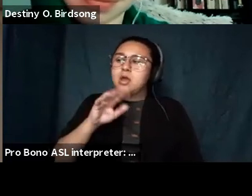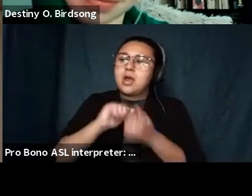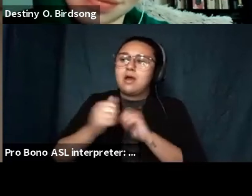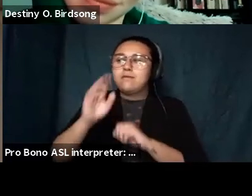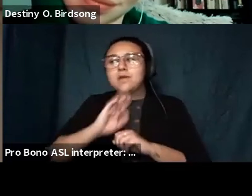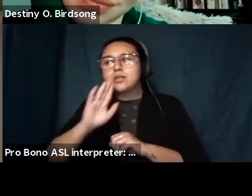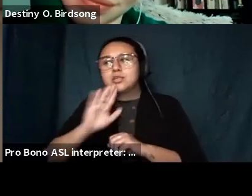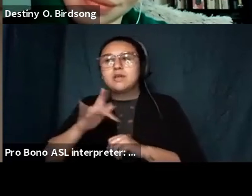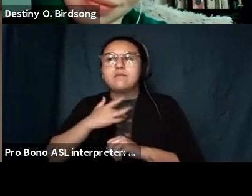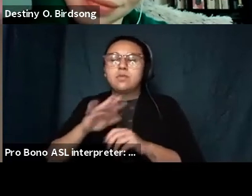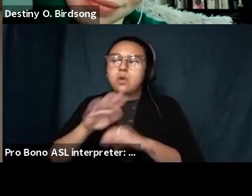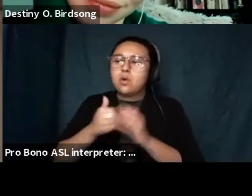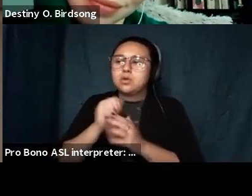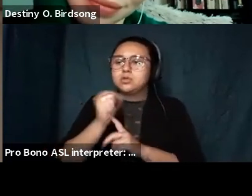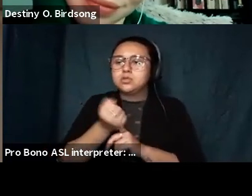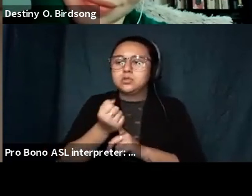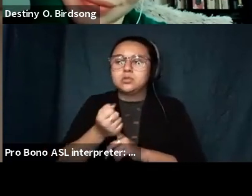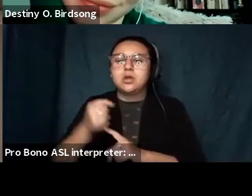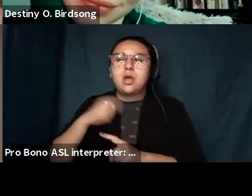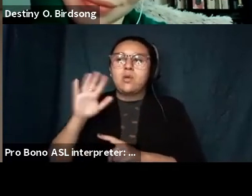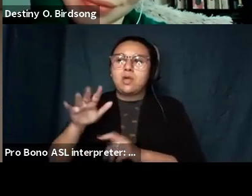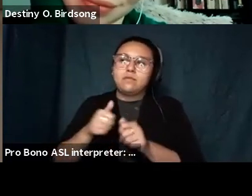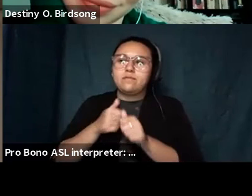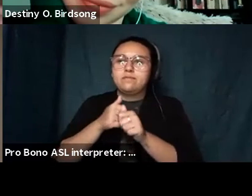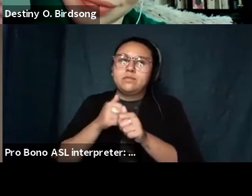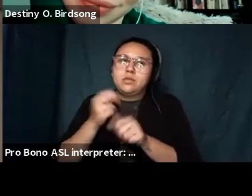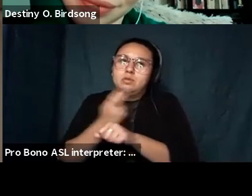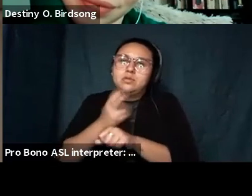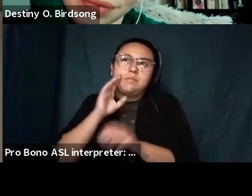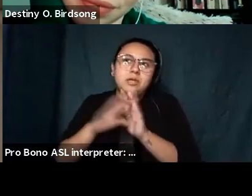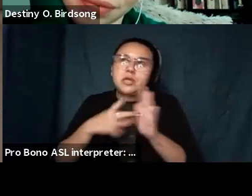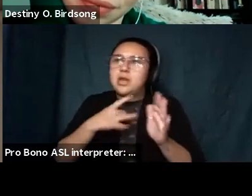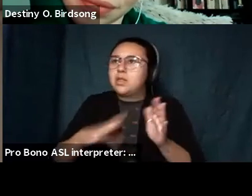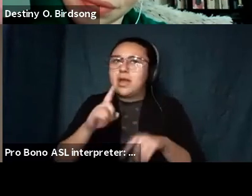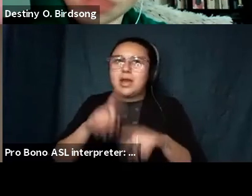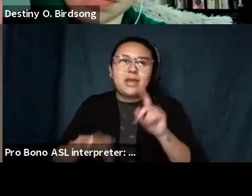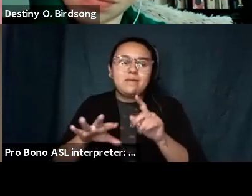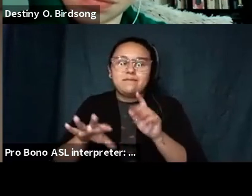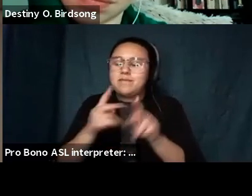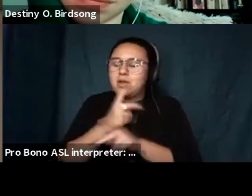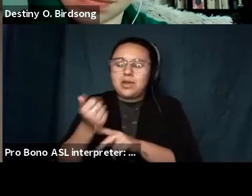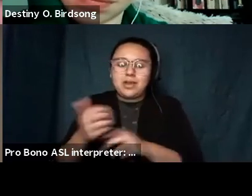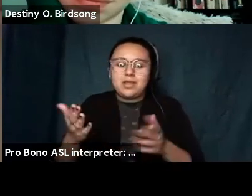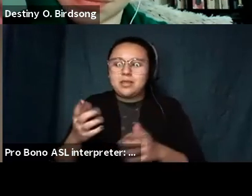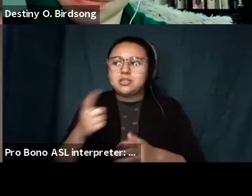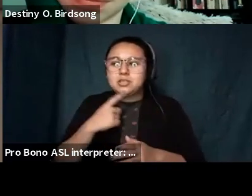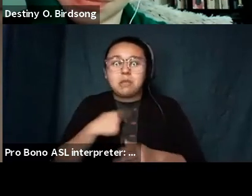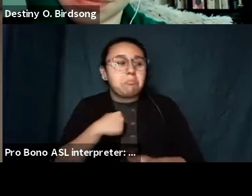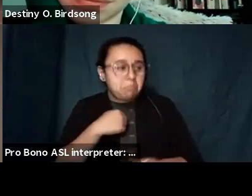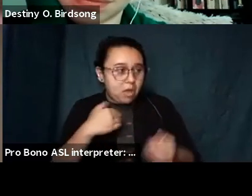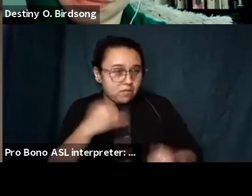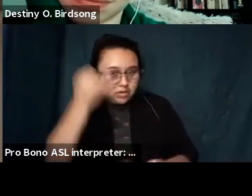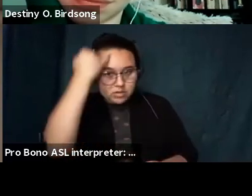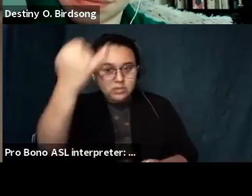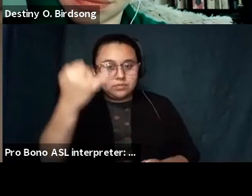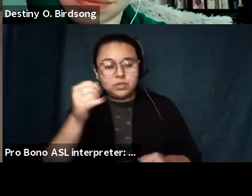the whole situation and just and i was like i'm gonna have to go with a photo that i don't really like because i we just can't land on anything and she said i have an idea and she pulled up